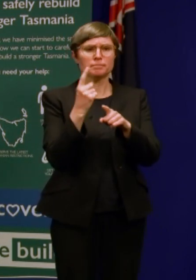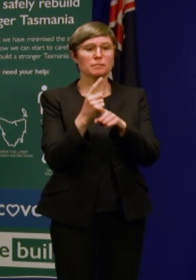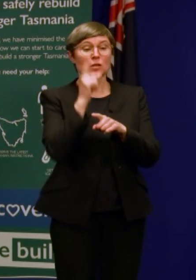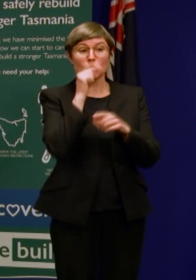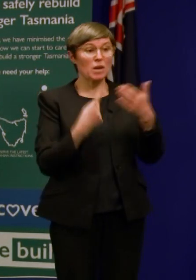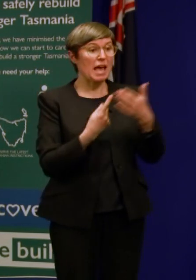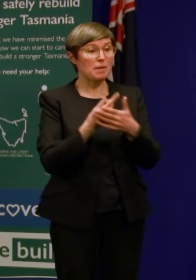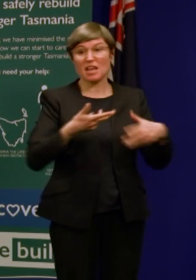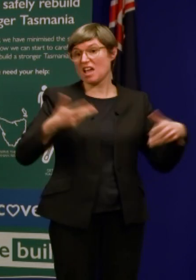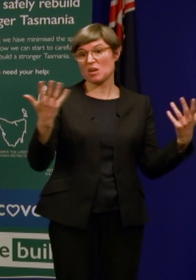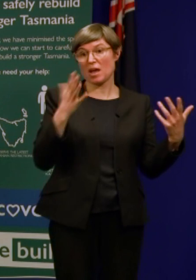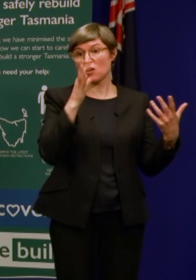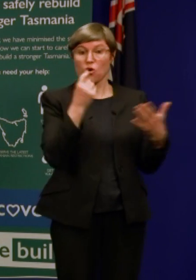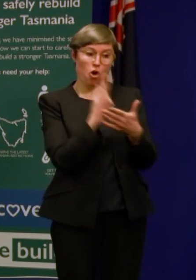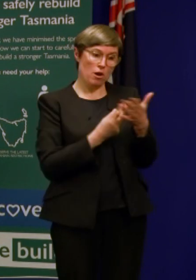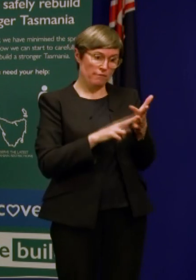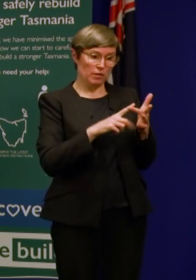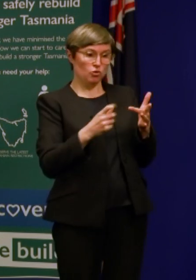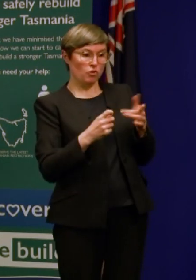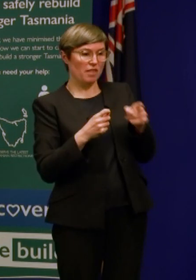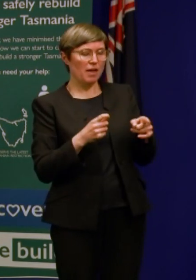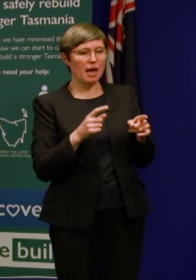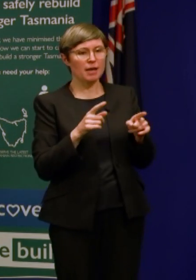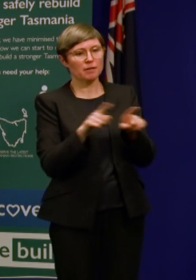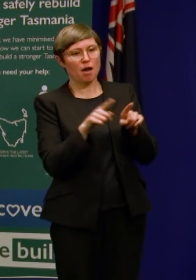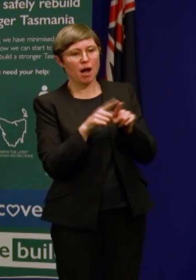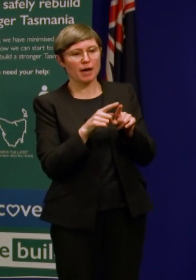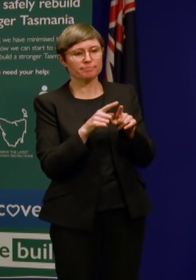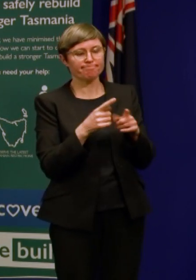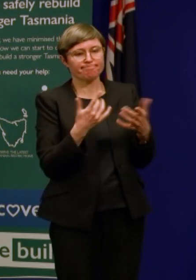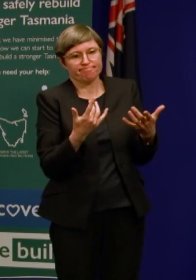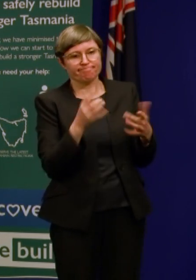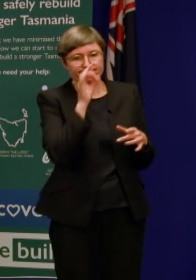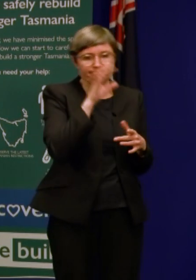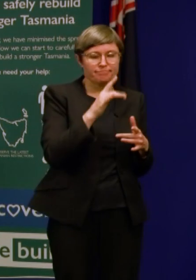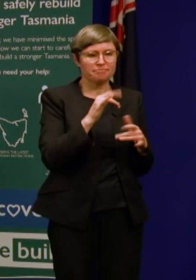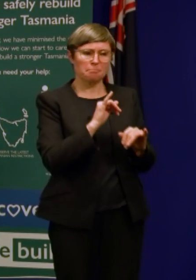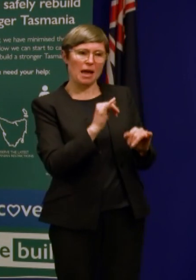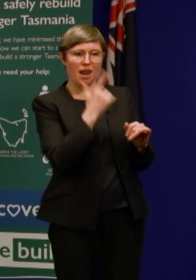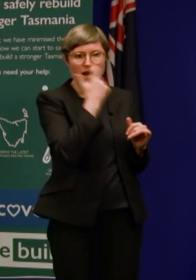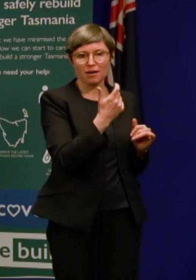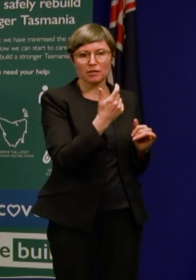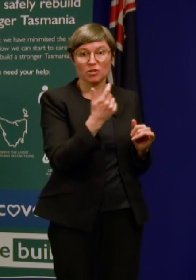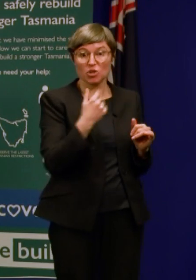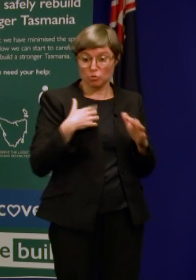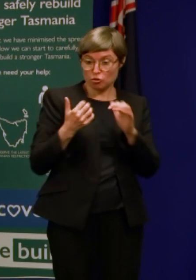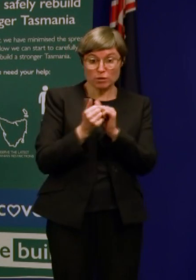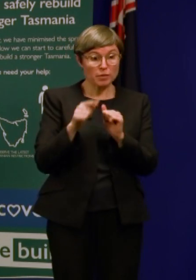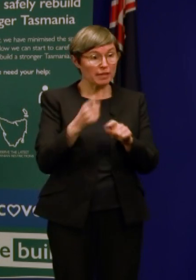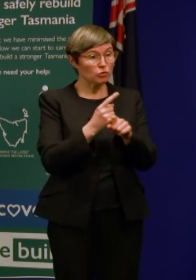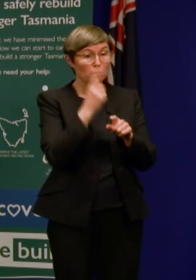to not just Victoria that they've kind of just been unlucky there. Do you agree with that? Do you think that it could have been Tasmania?